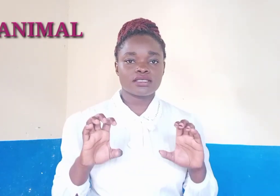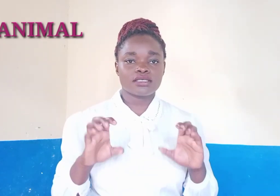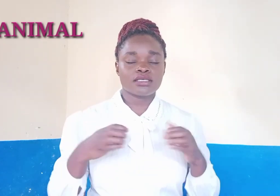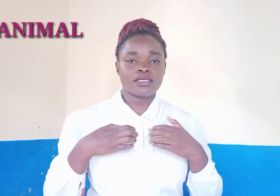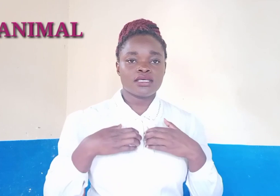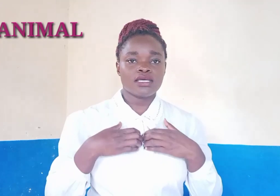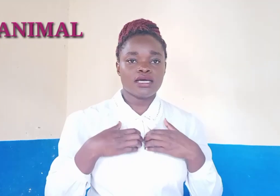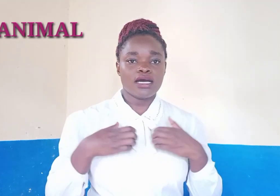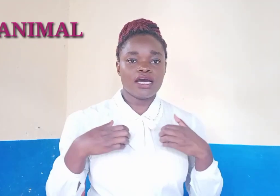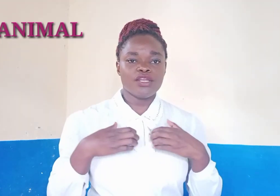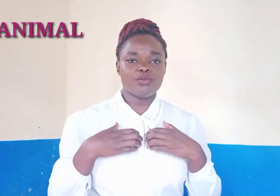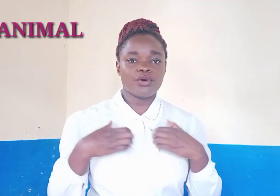animal